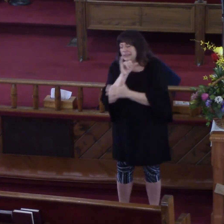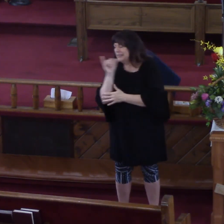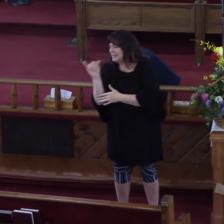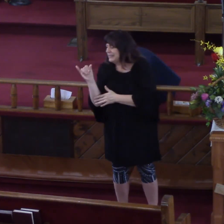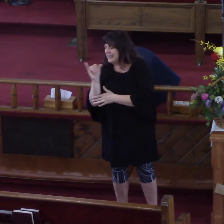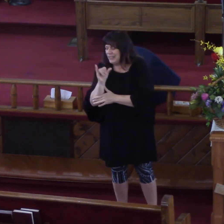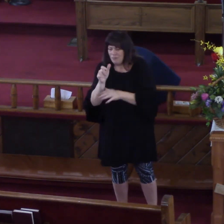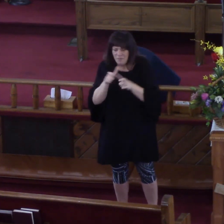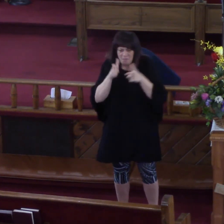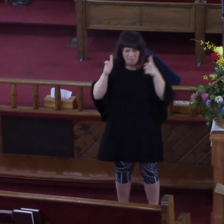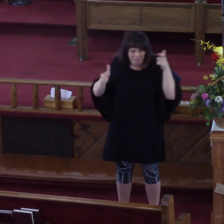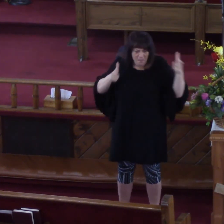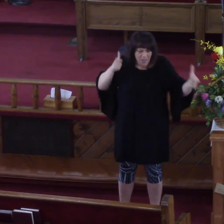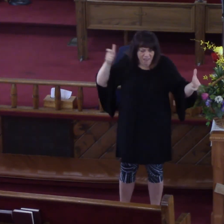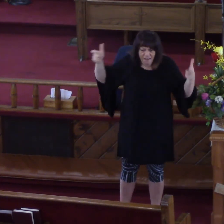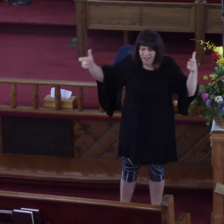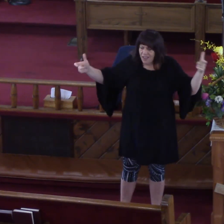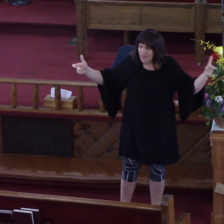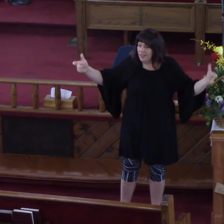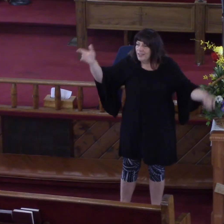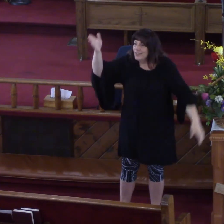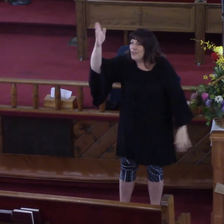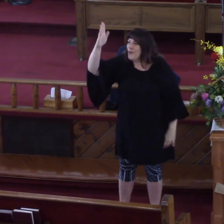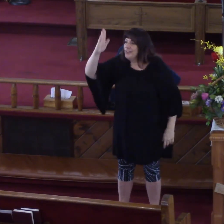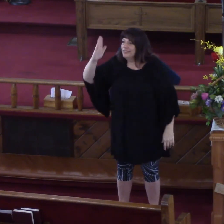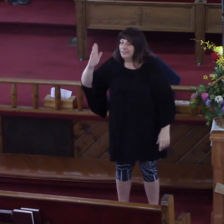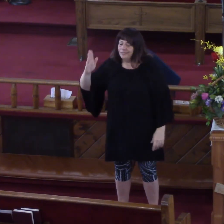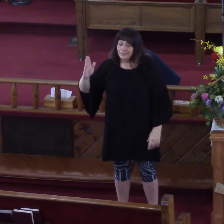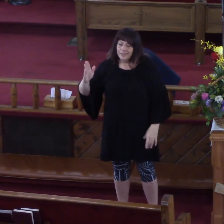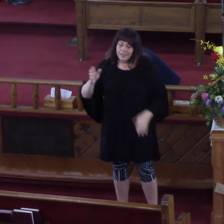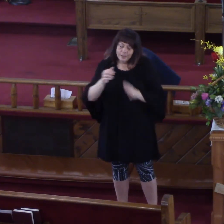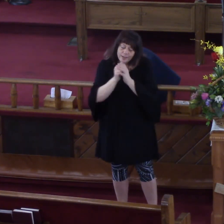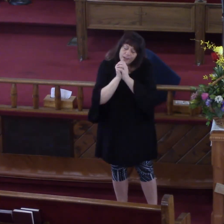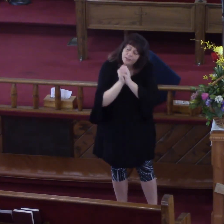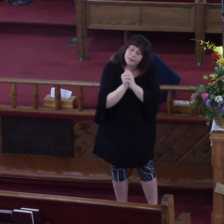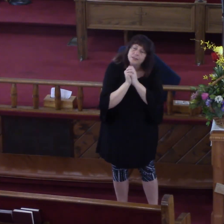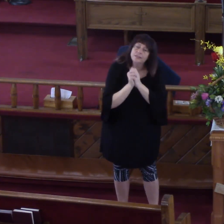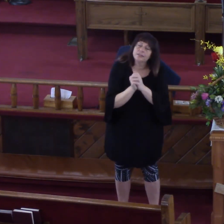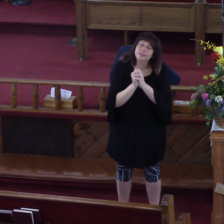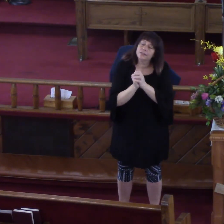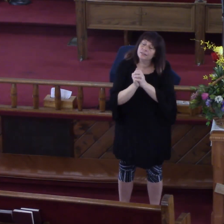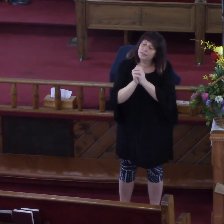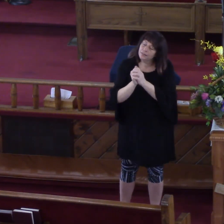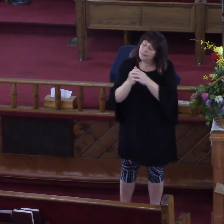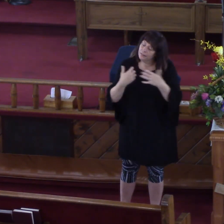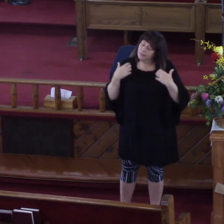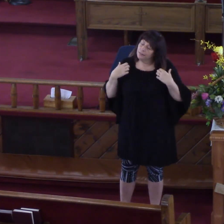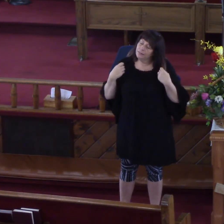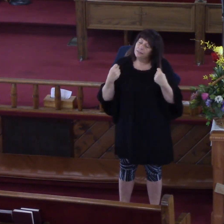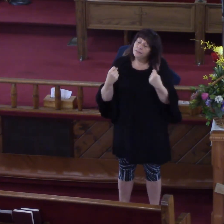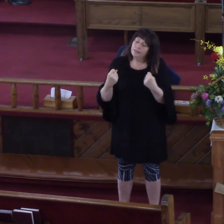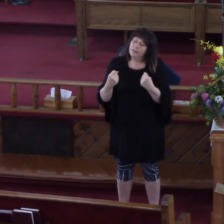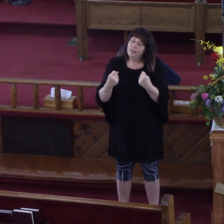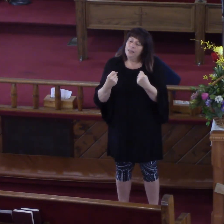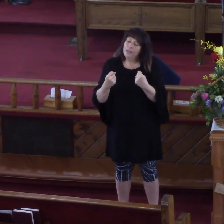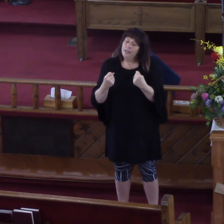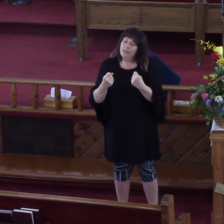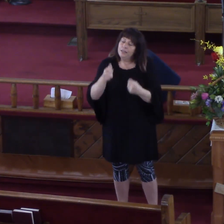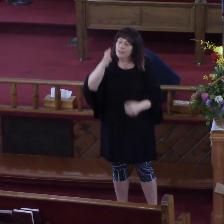God is. Prayer is just as strong